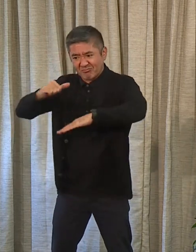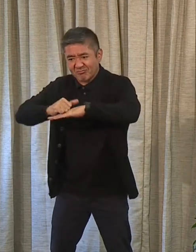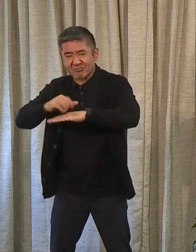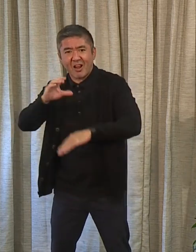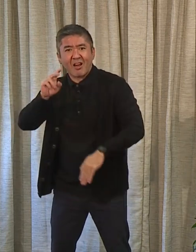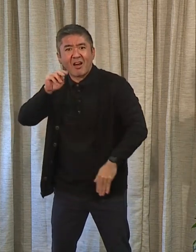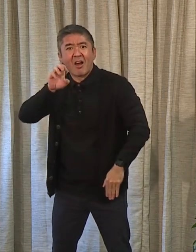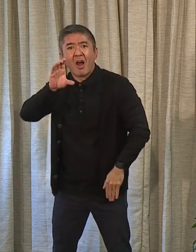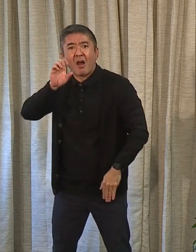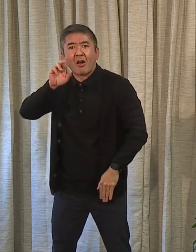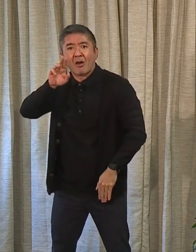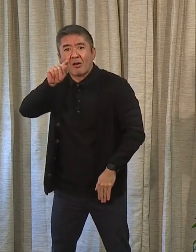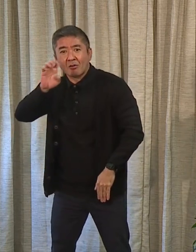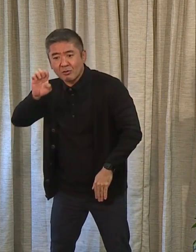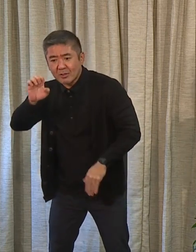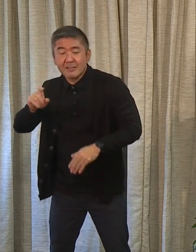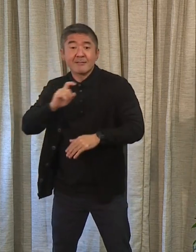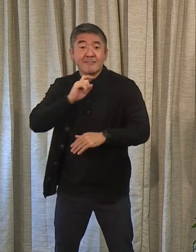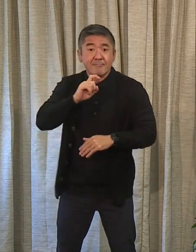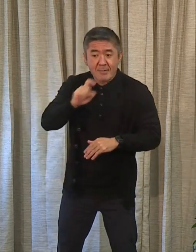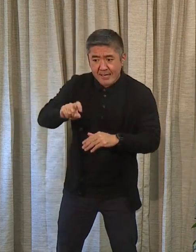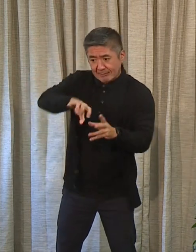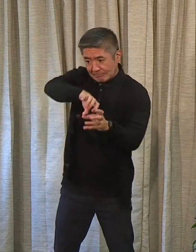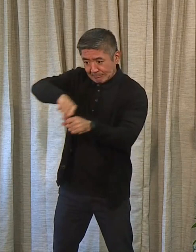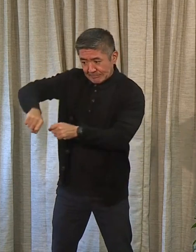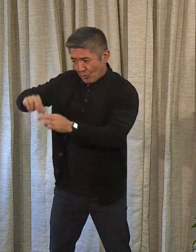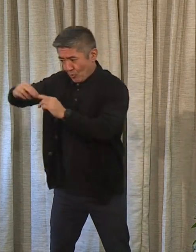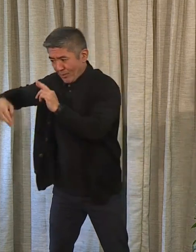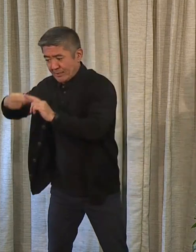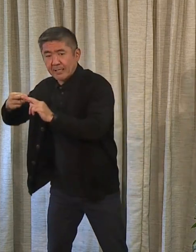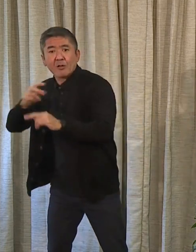as well as remove metals and recycle that.